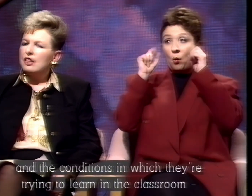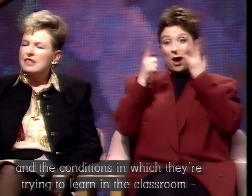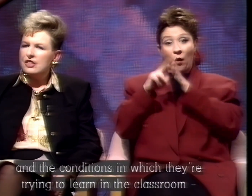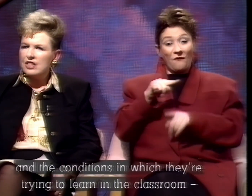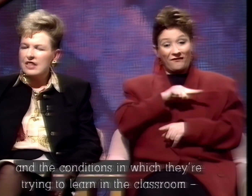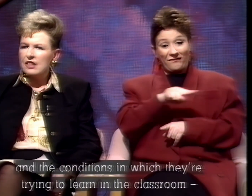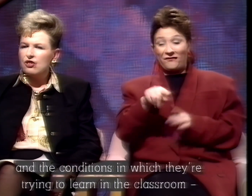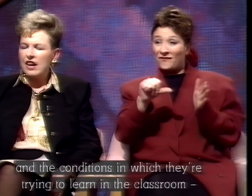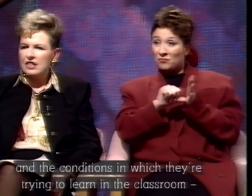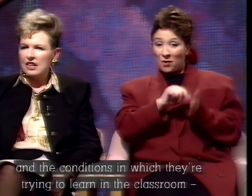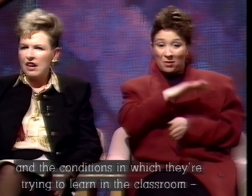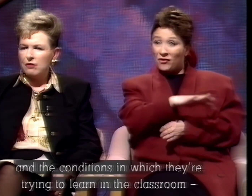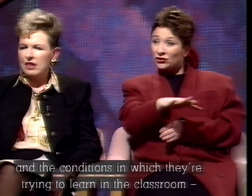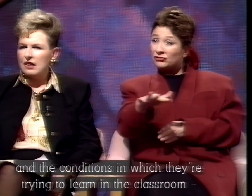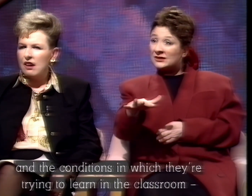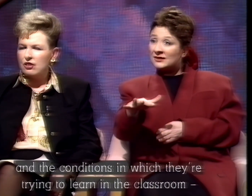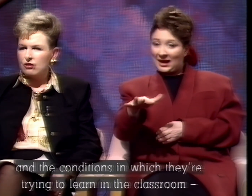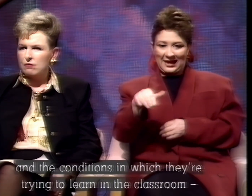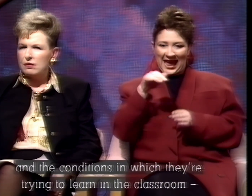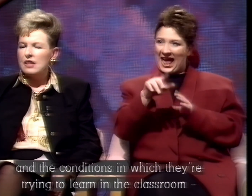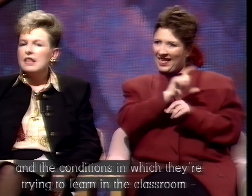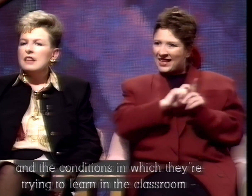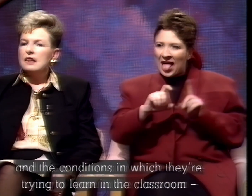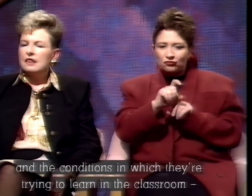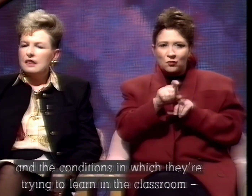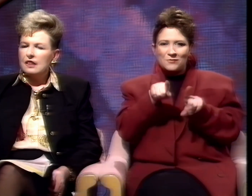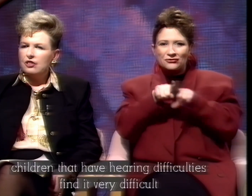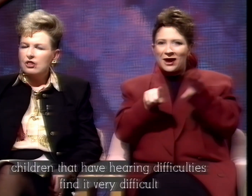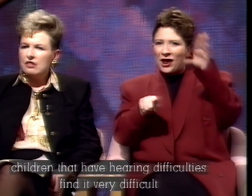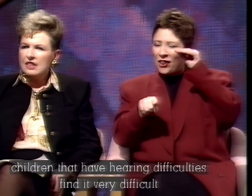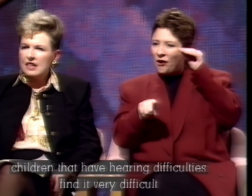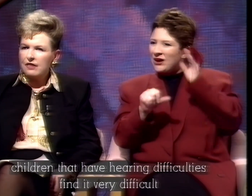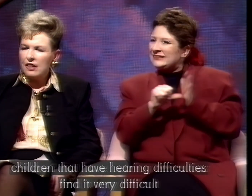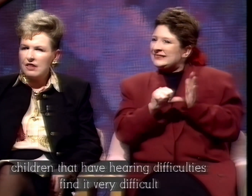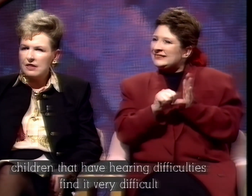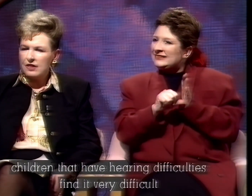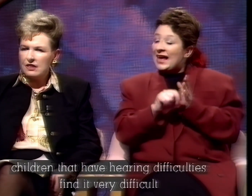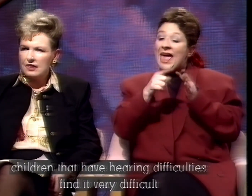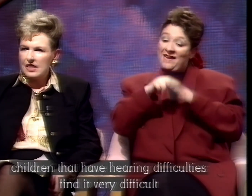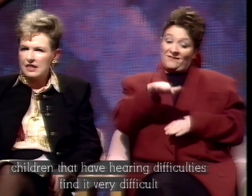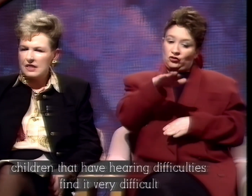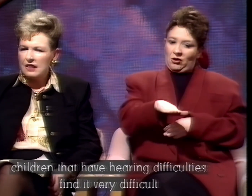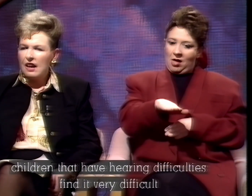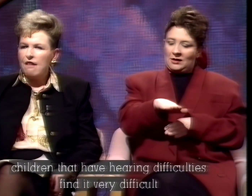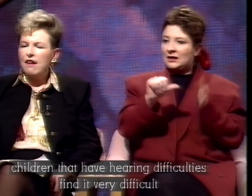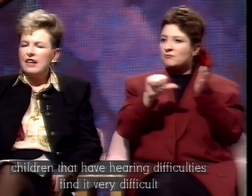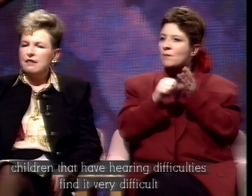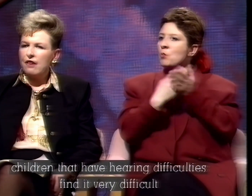conditions that they're trying to learn within classroom. Children that have hearing difficulties find it very